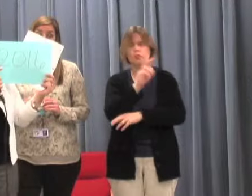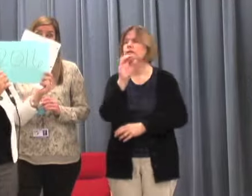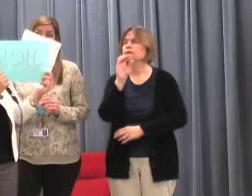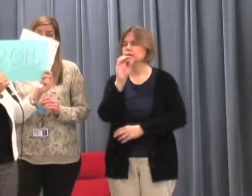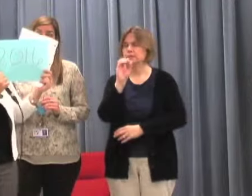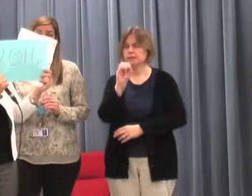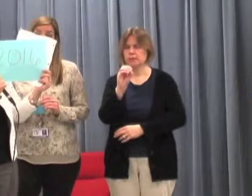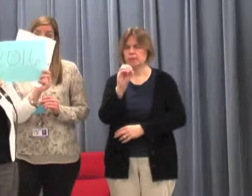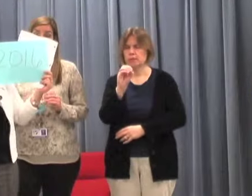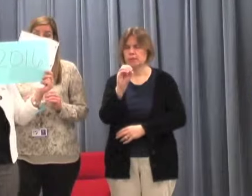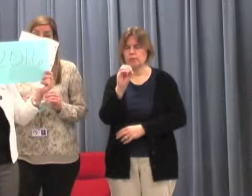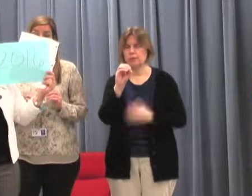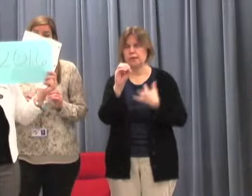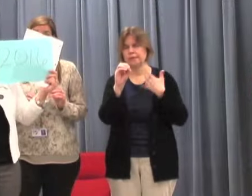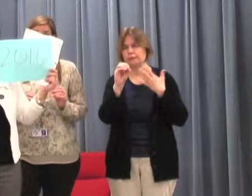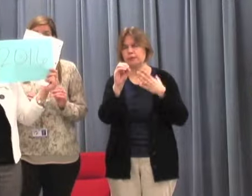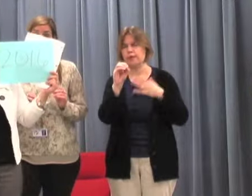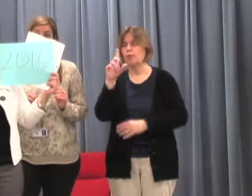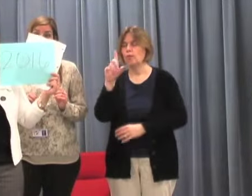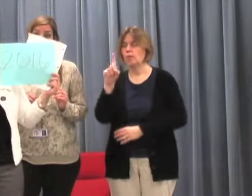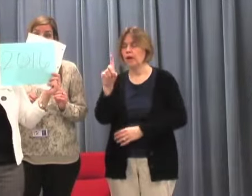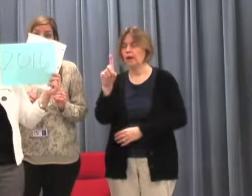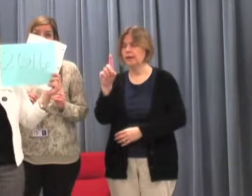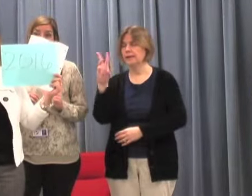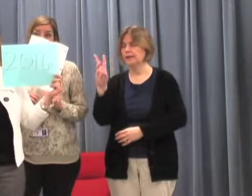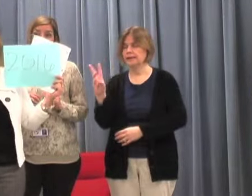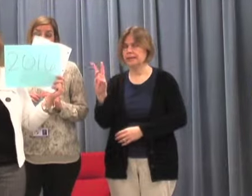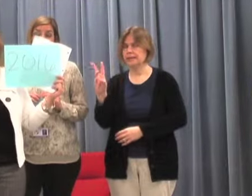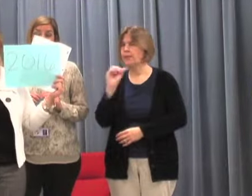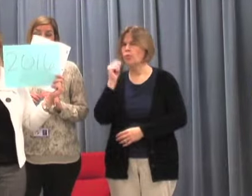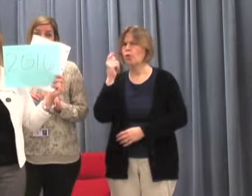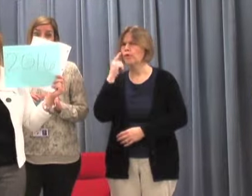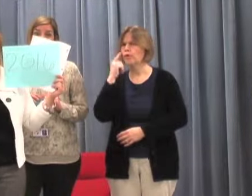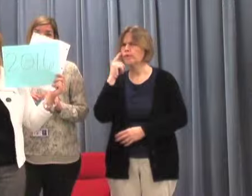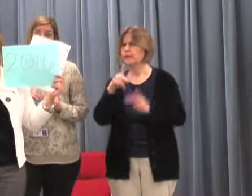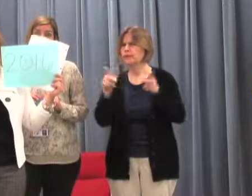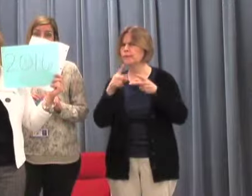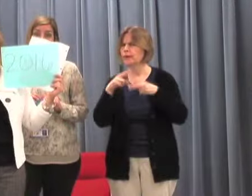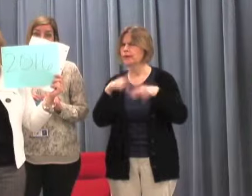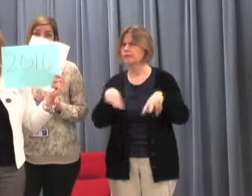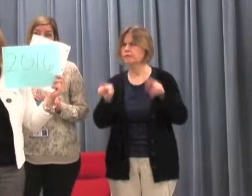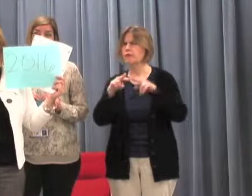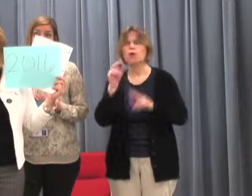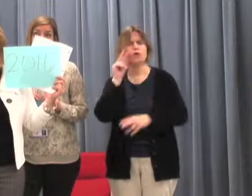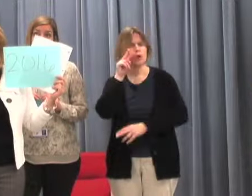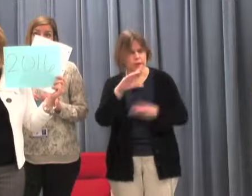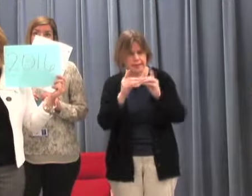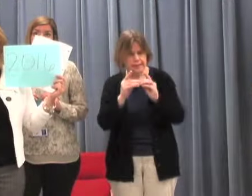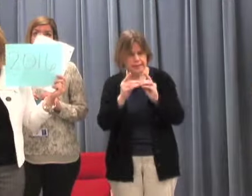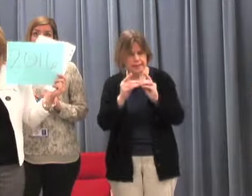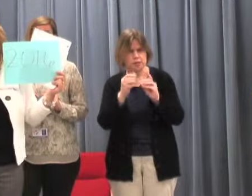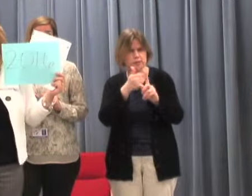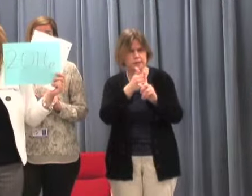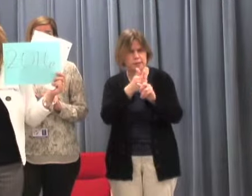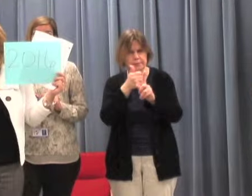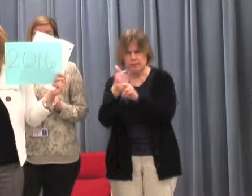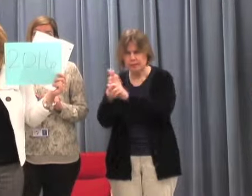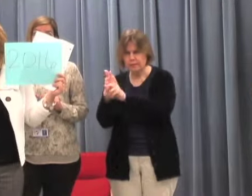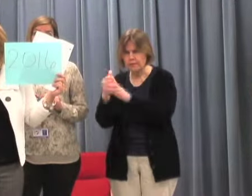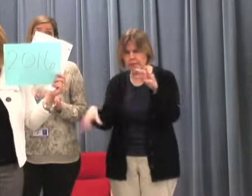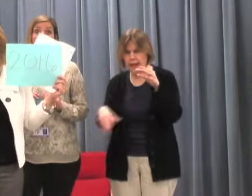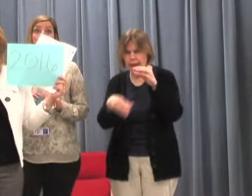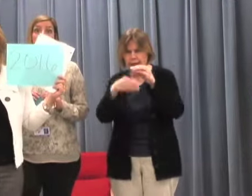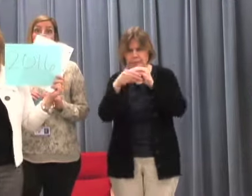shaking, 1, and 6. So they weren't thinking place value at all. They were looking at the digits. And they added them together,